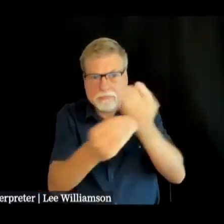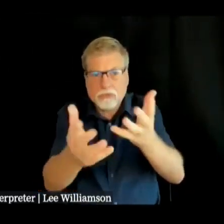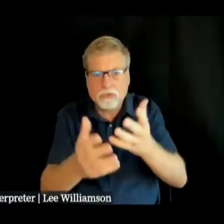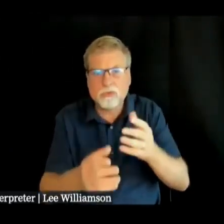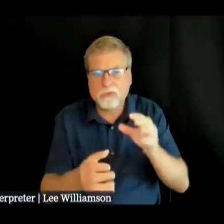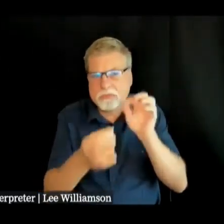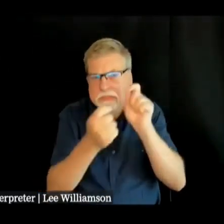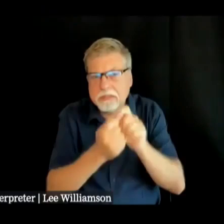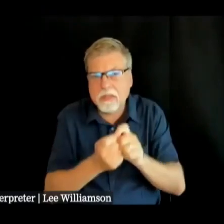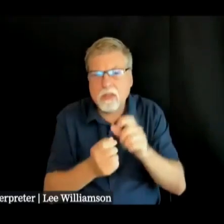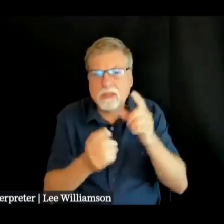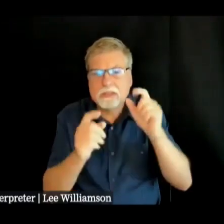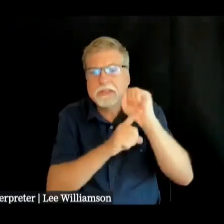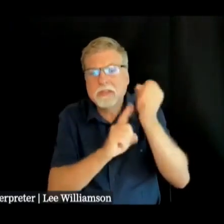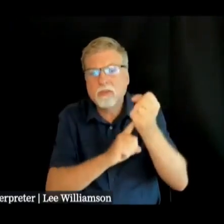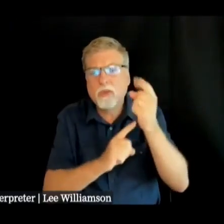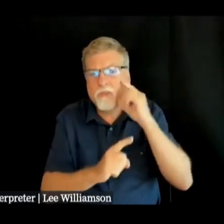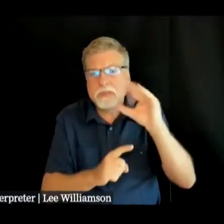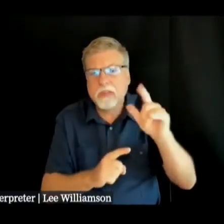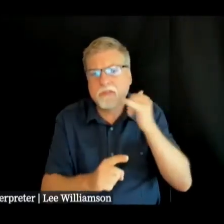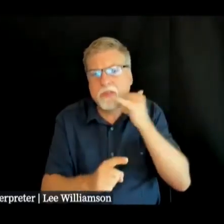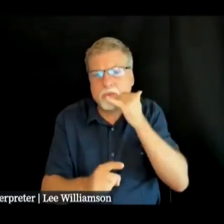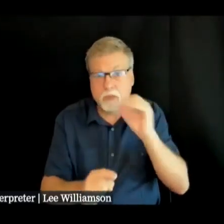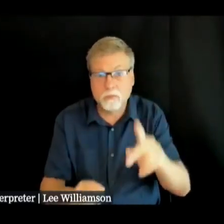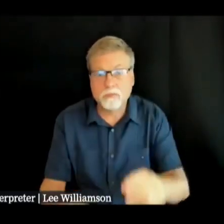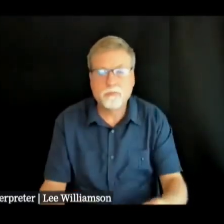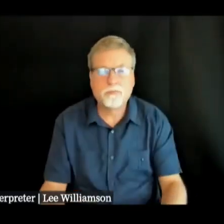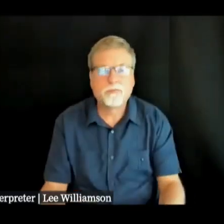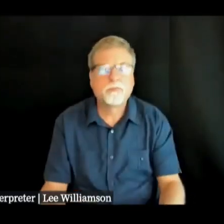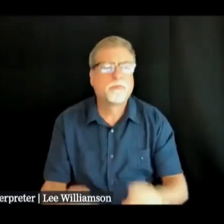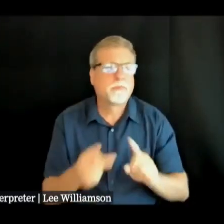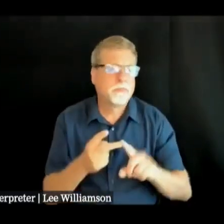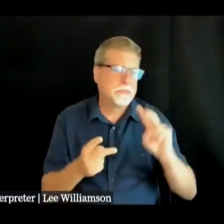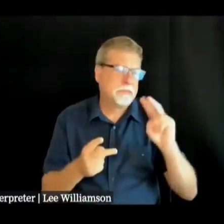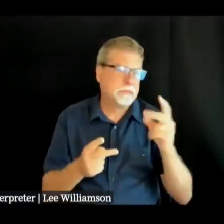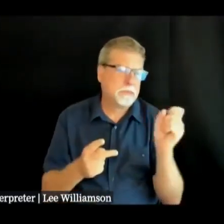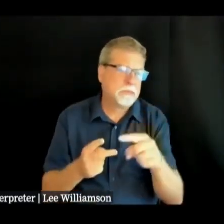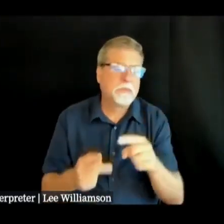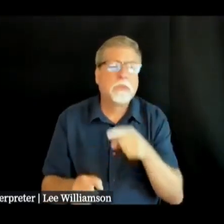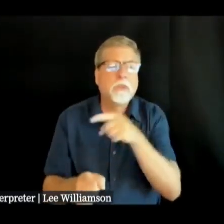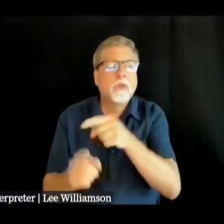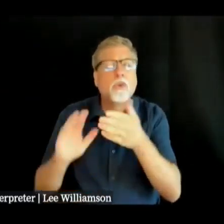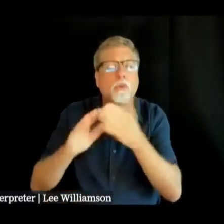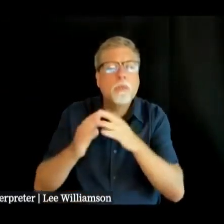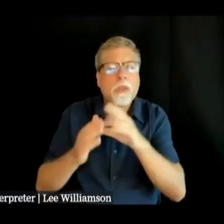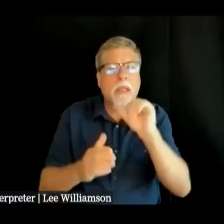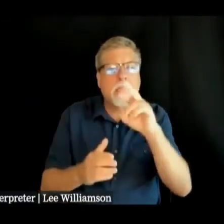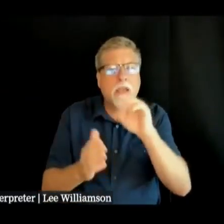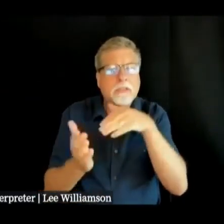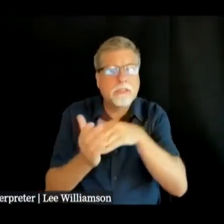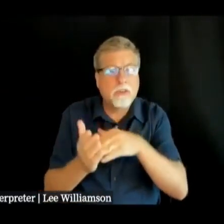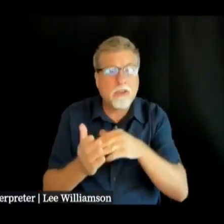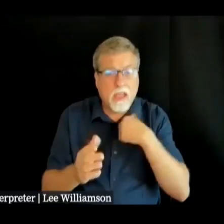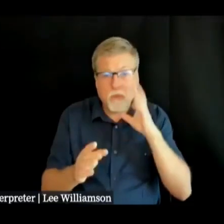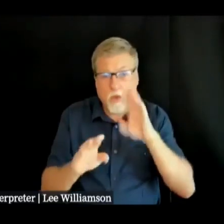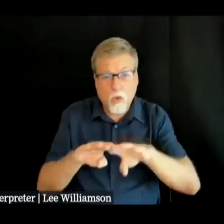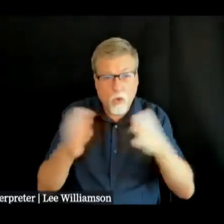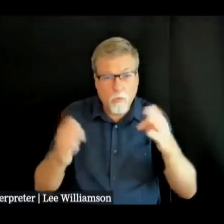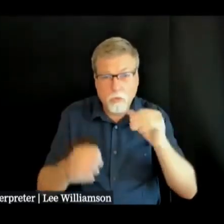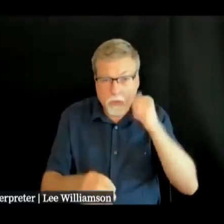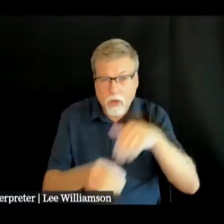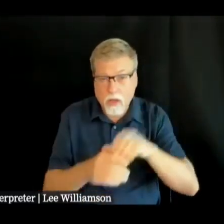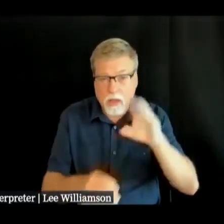and one other question about the community care centers you said there's one opening up in barnard still tomorrow